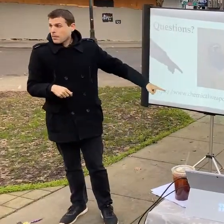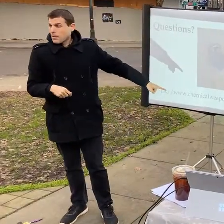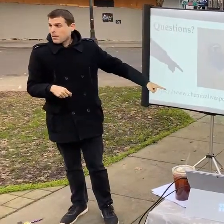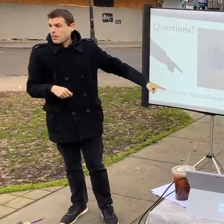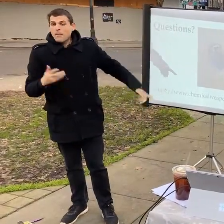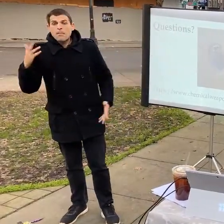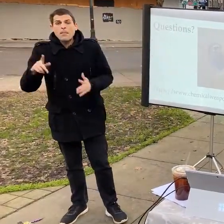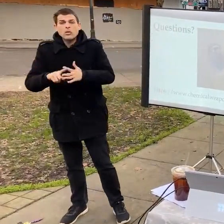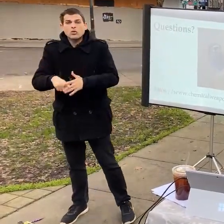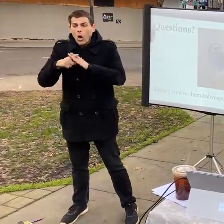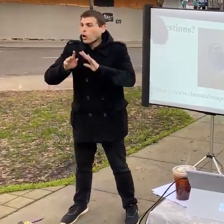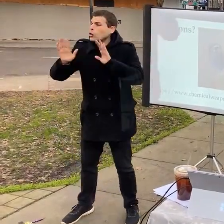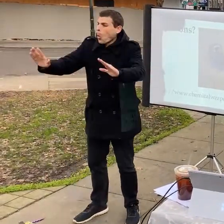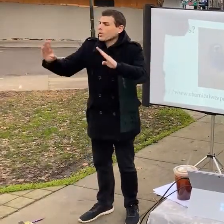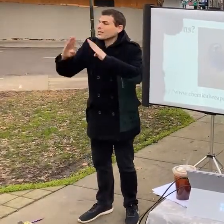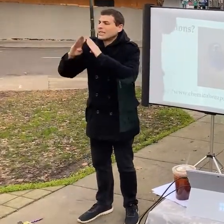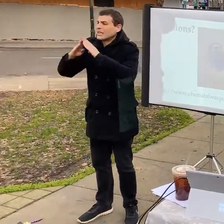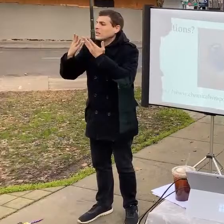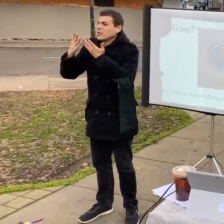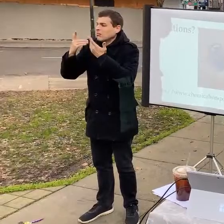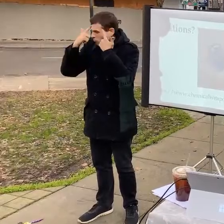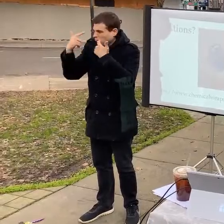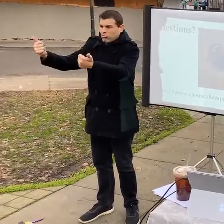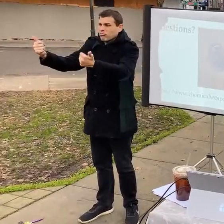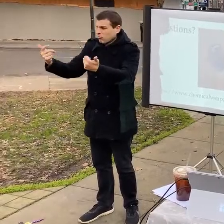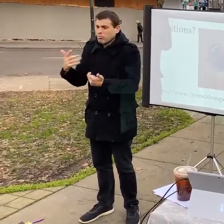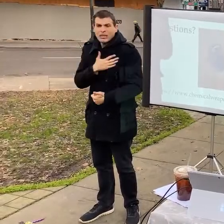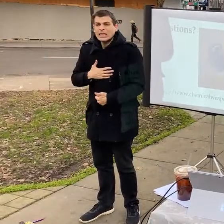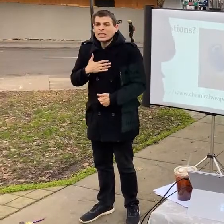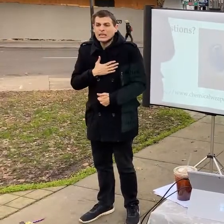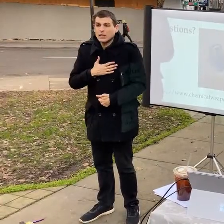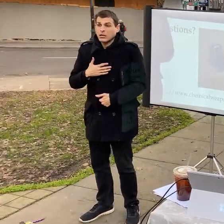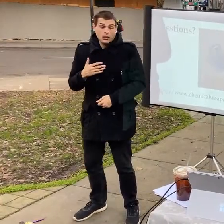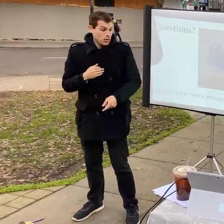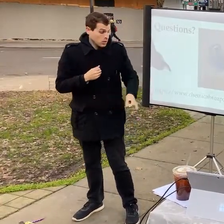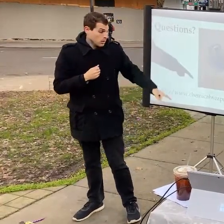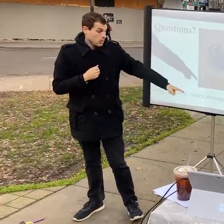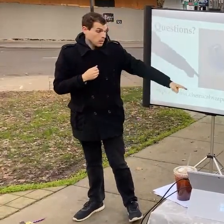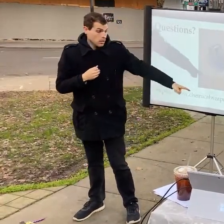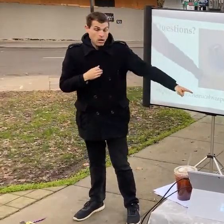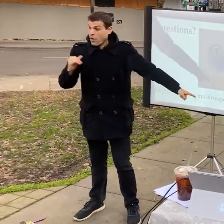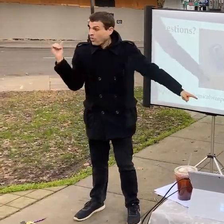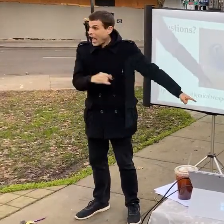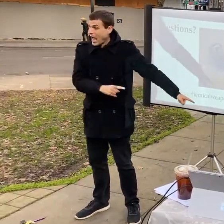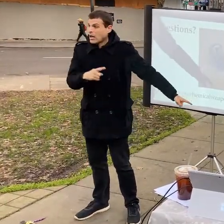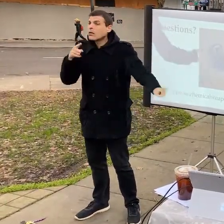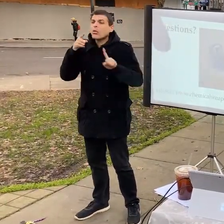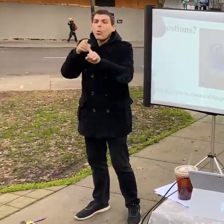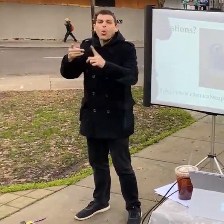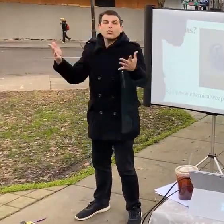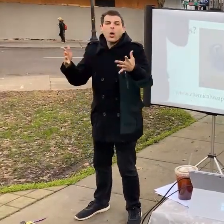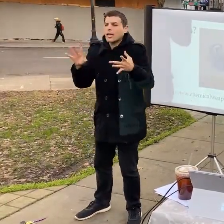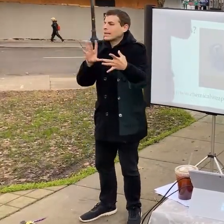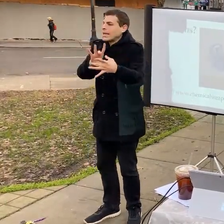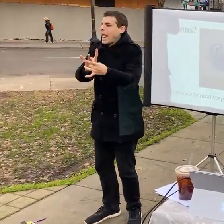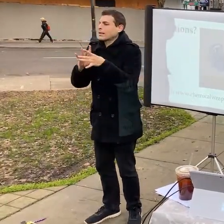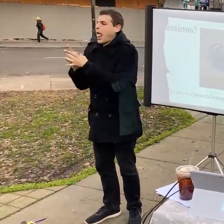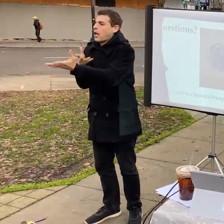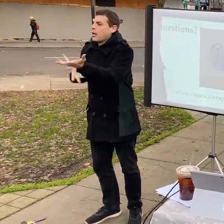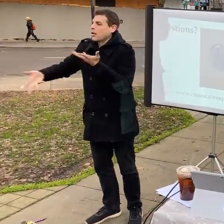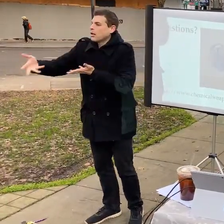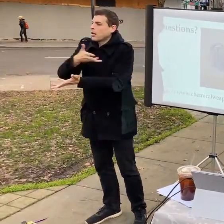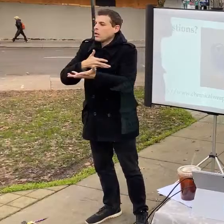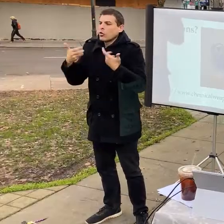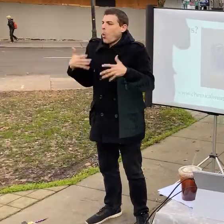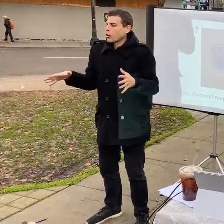in your city or wherever you are like the goal of the research consortium is to connect people so you don't have to go through what